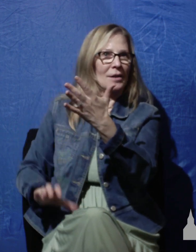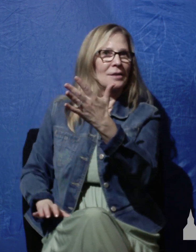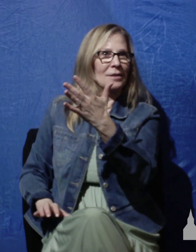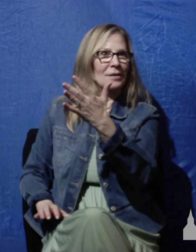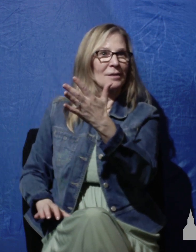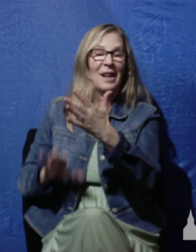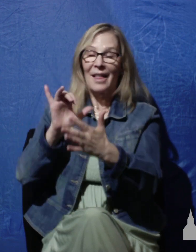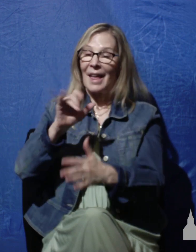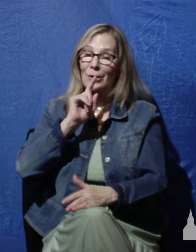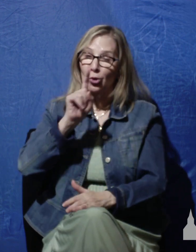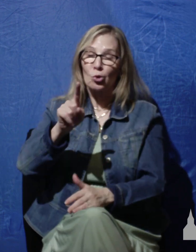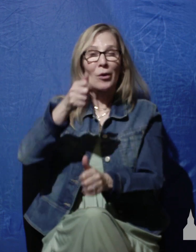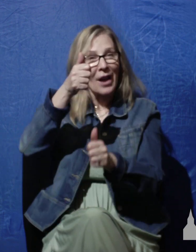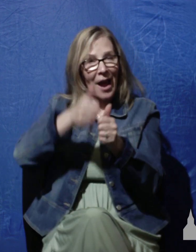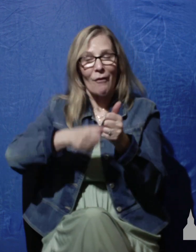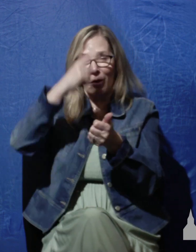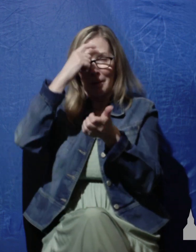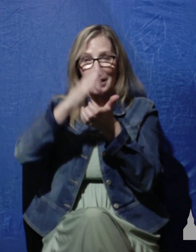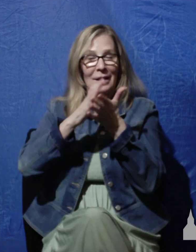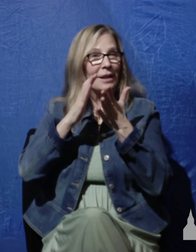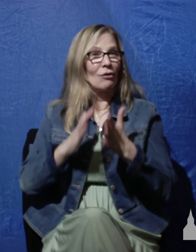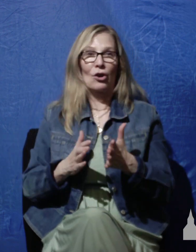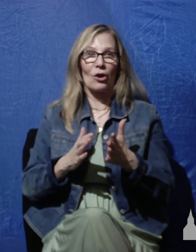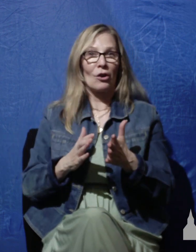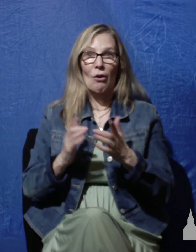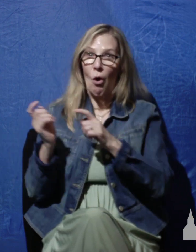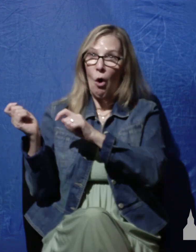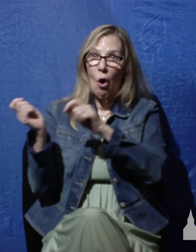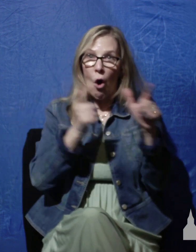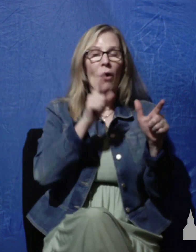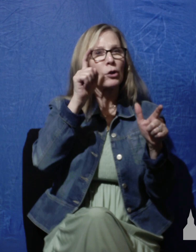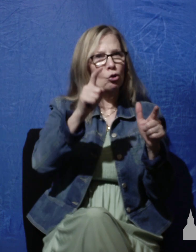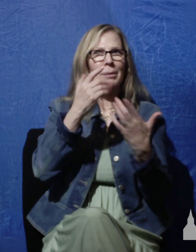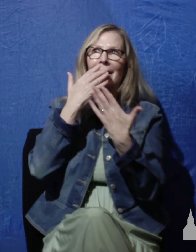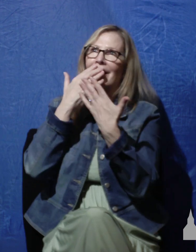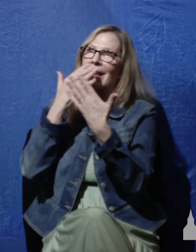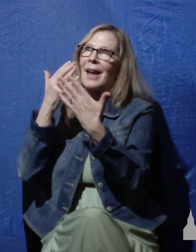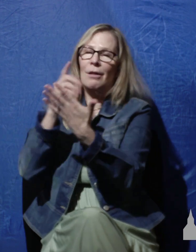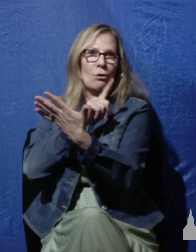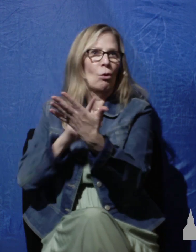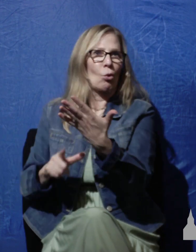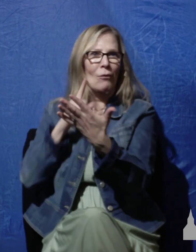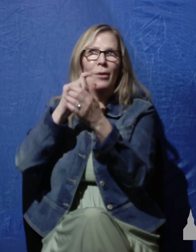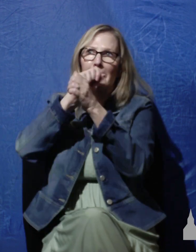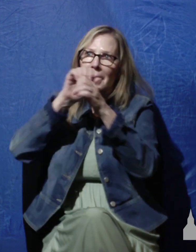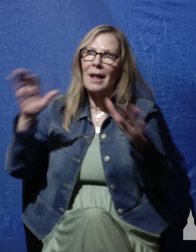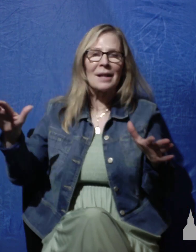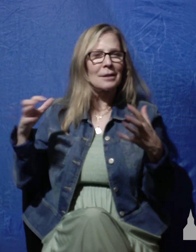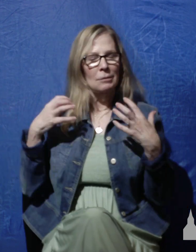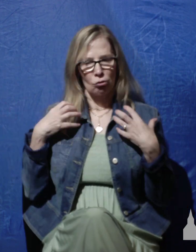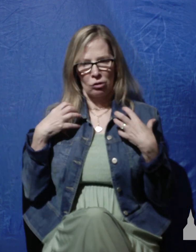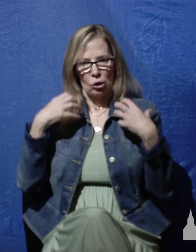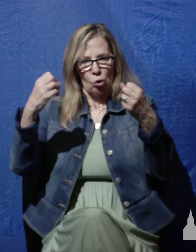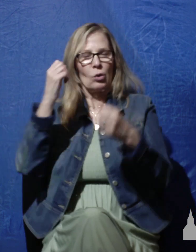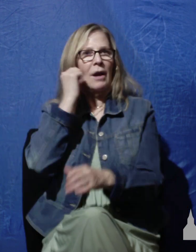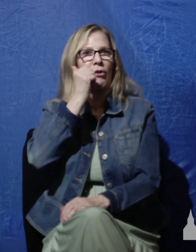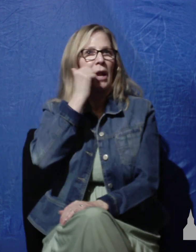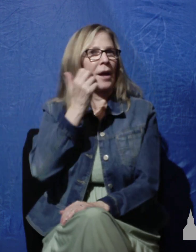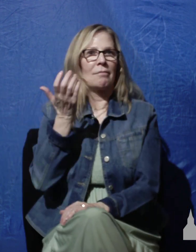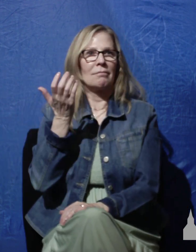of every believer in Christ all of us should be thanking the Lord for the blessing of being renewed each day because regardless of